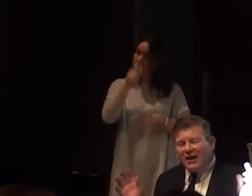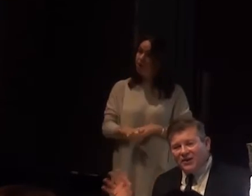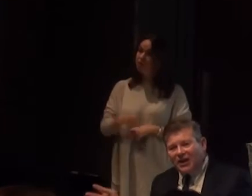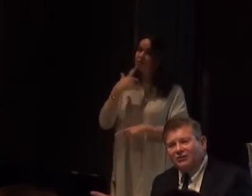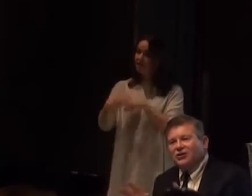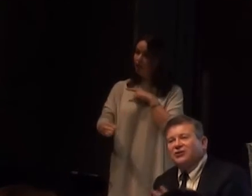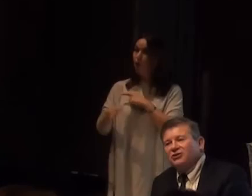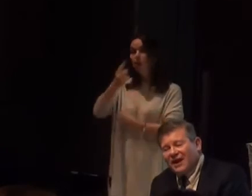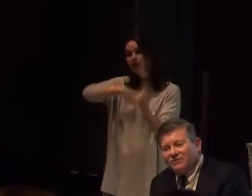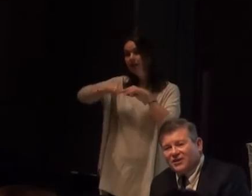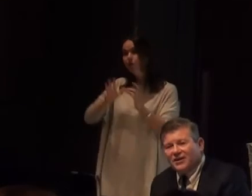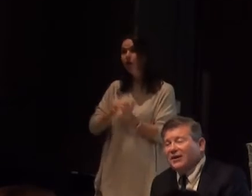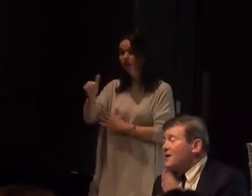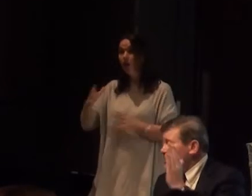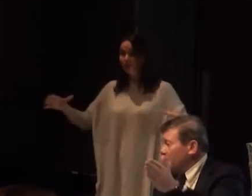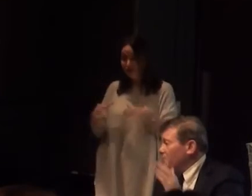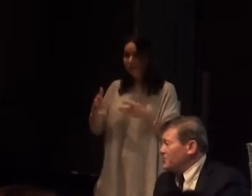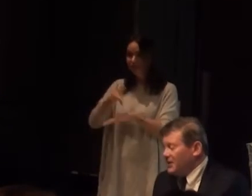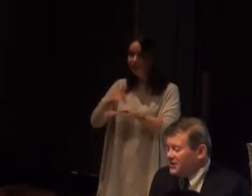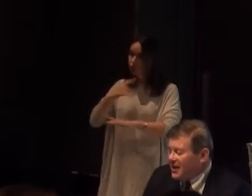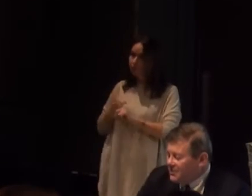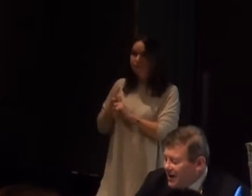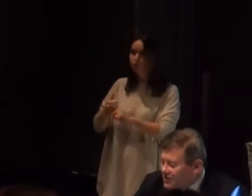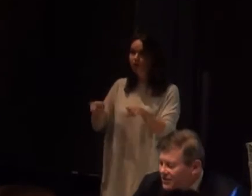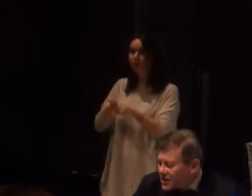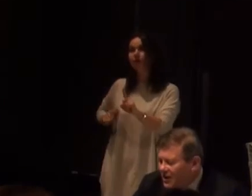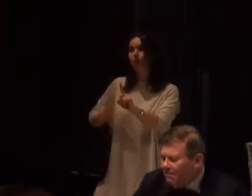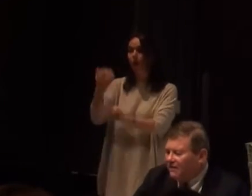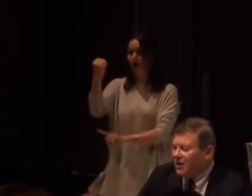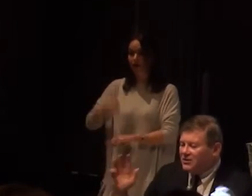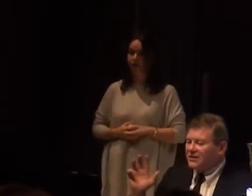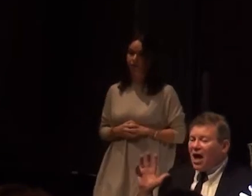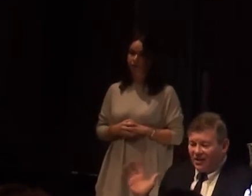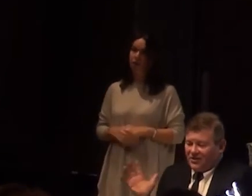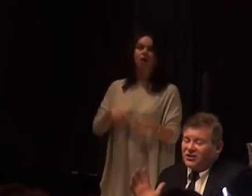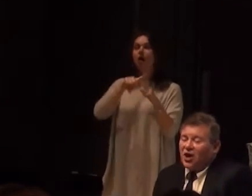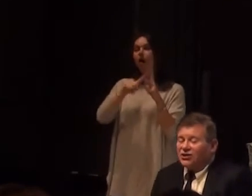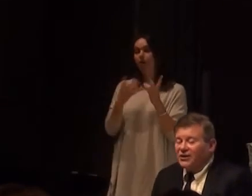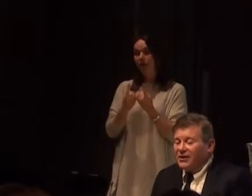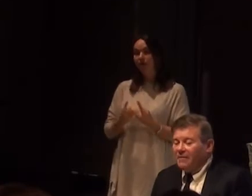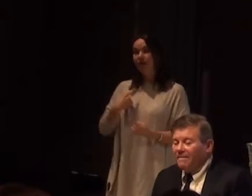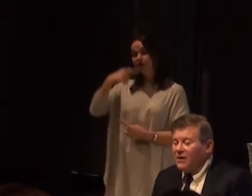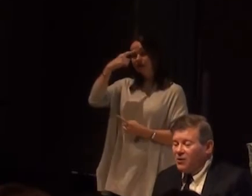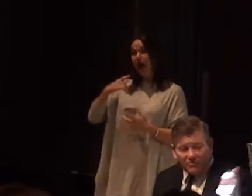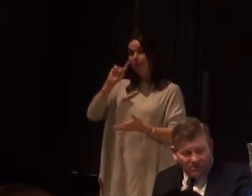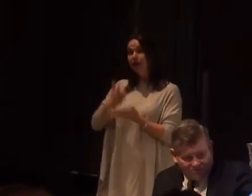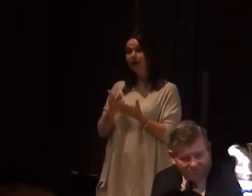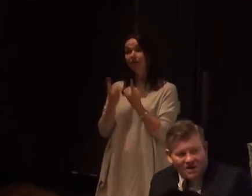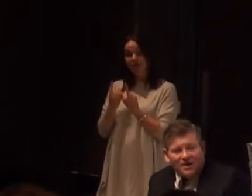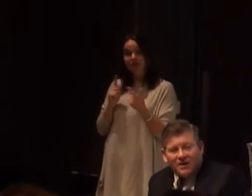everybody in the culture that surrounds theatre to be pushing in the same direction. A couple of last things. I think things are changing a bit.